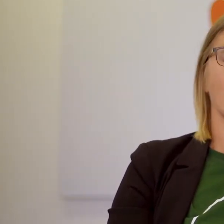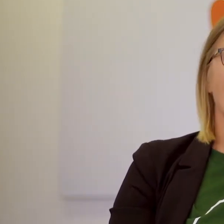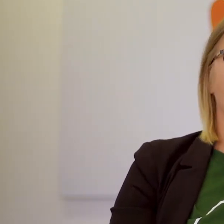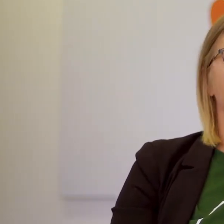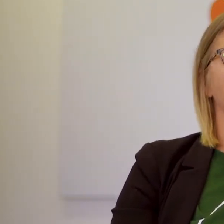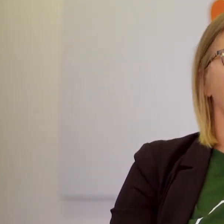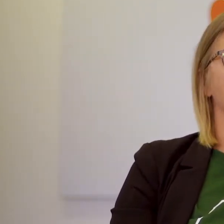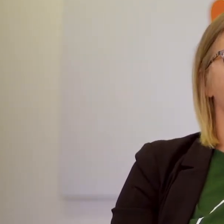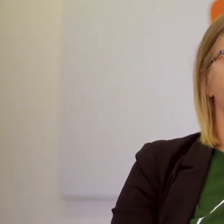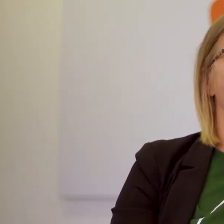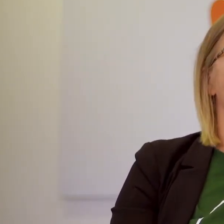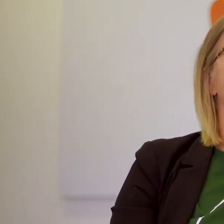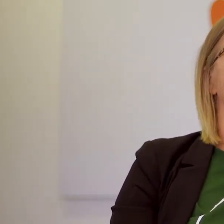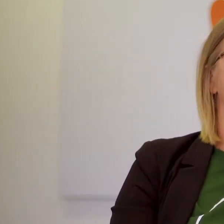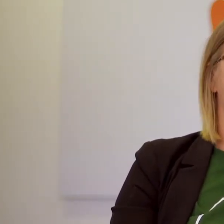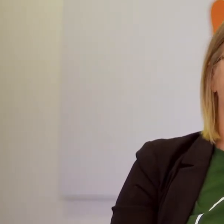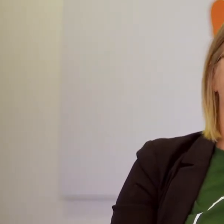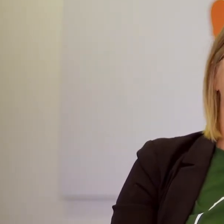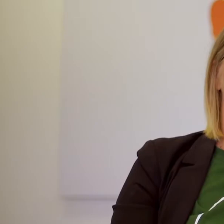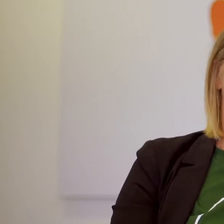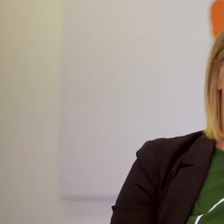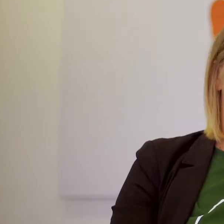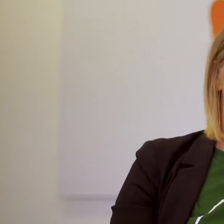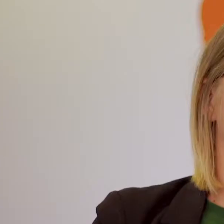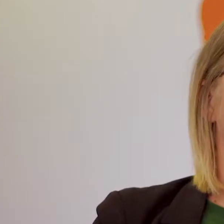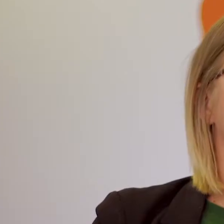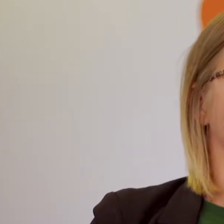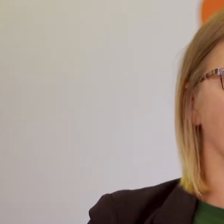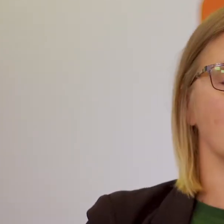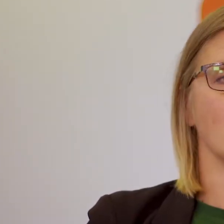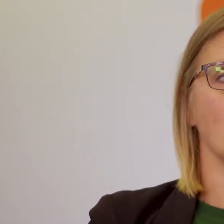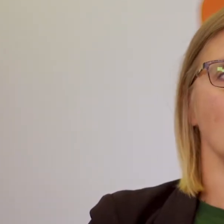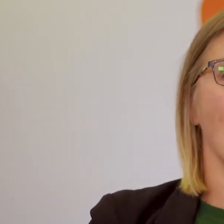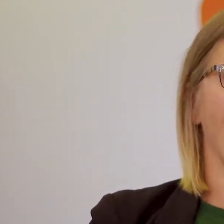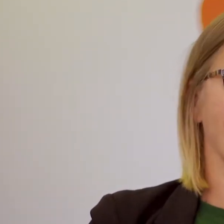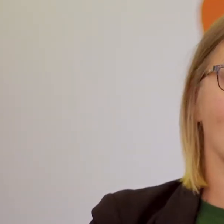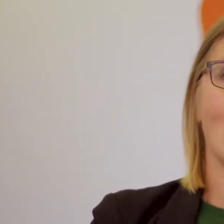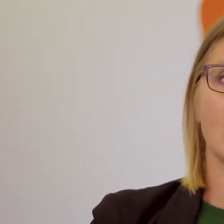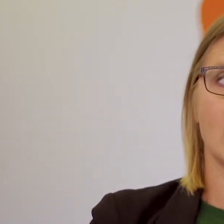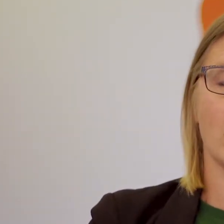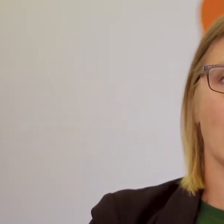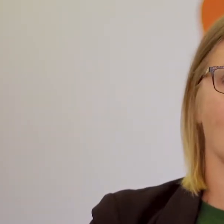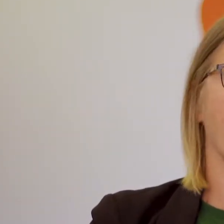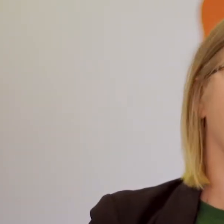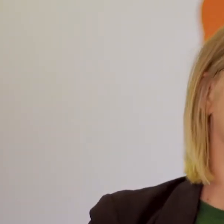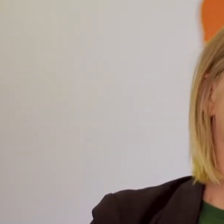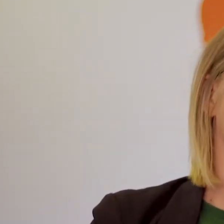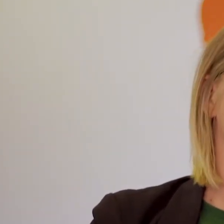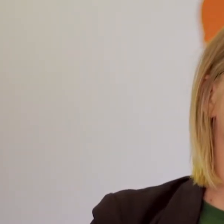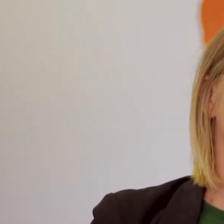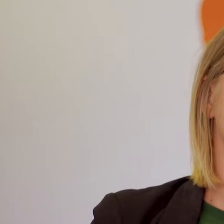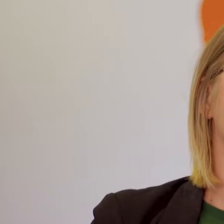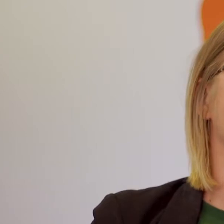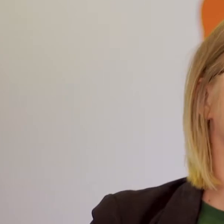parcels every week given out. This sharply rose during April to about a thousand a week and actually peaked at